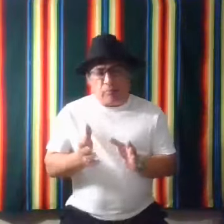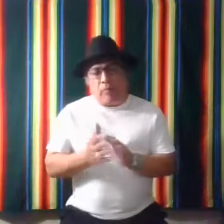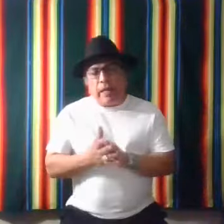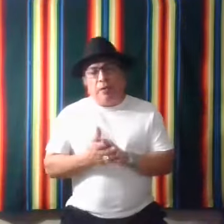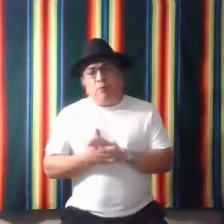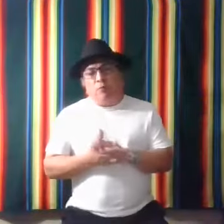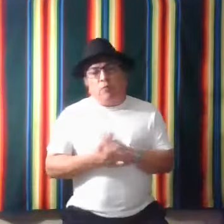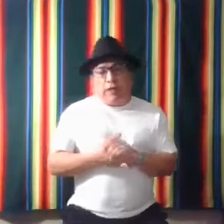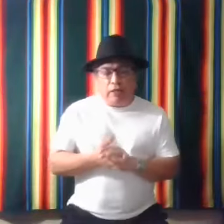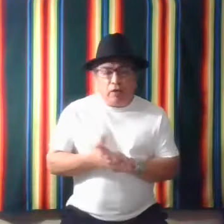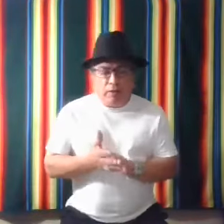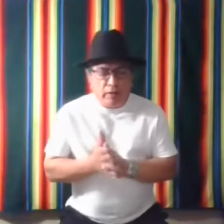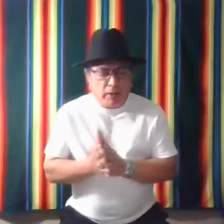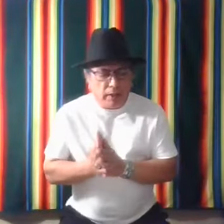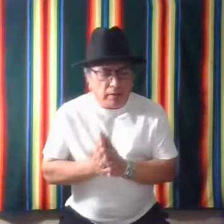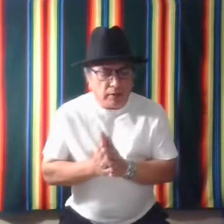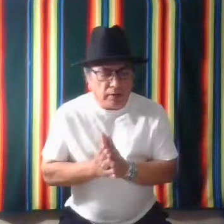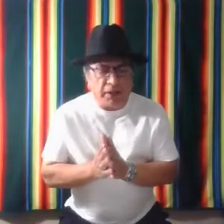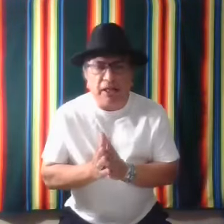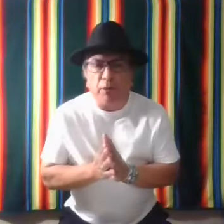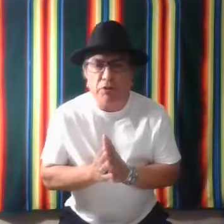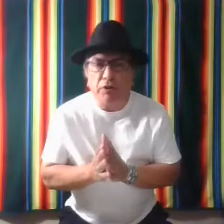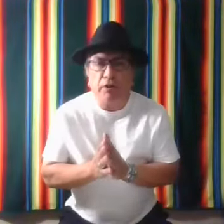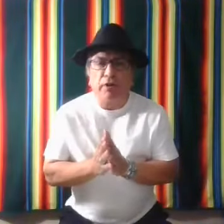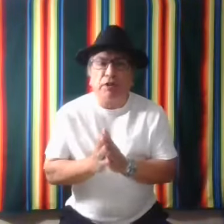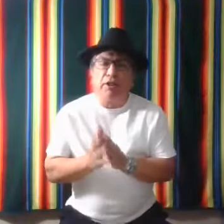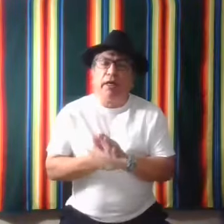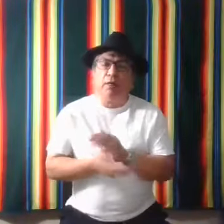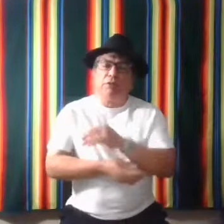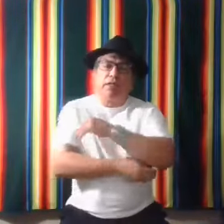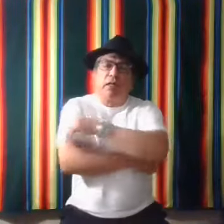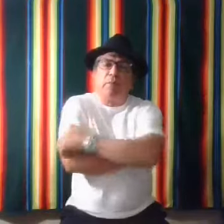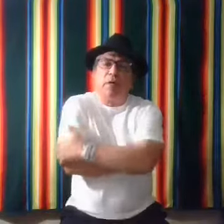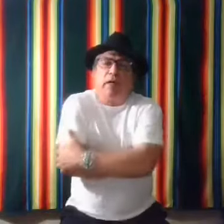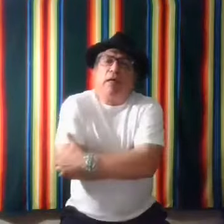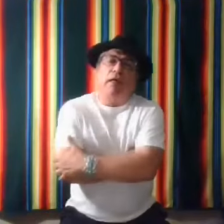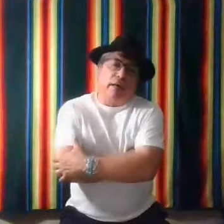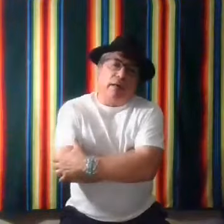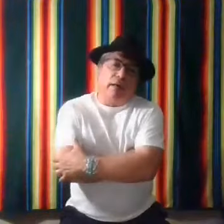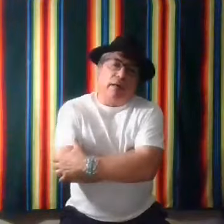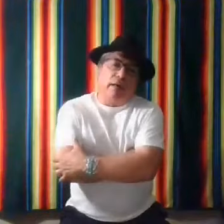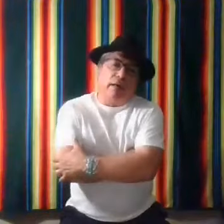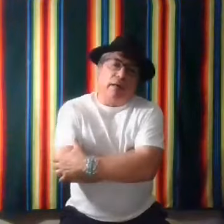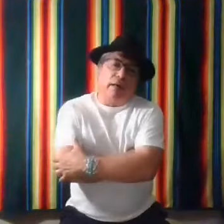And reflecting on sign language today, was thinking about, you know, I wish I could